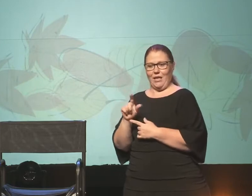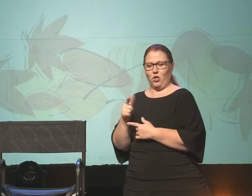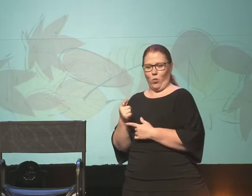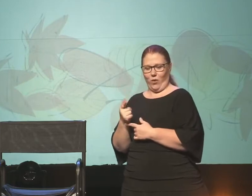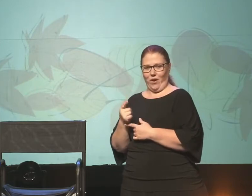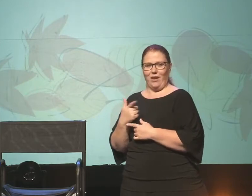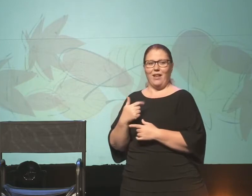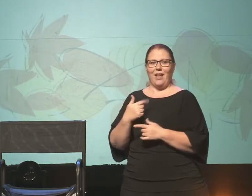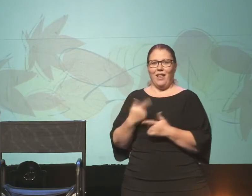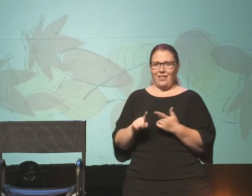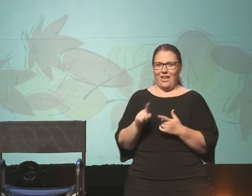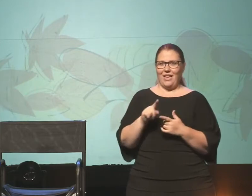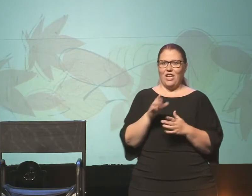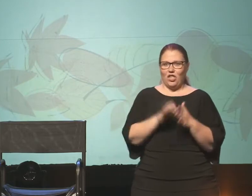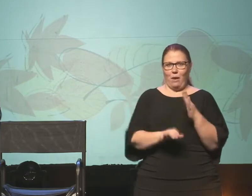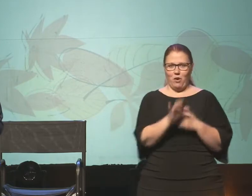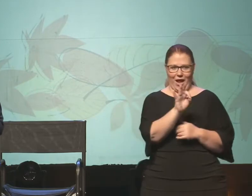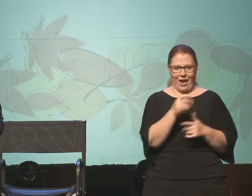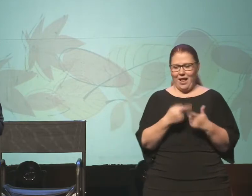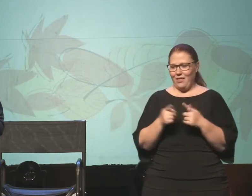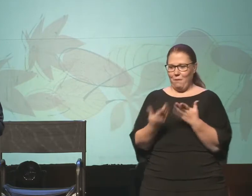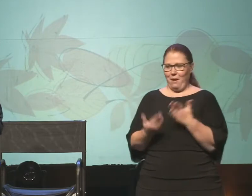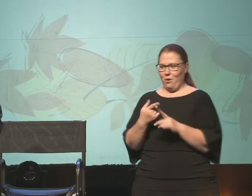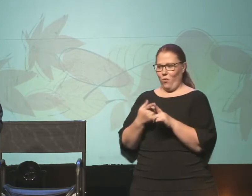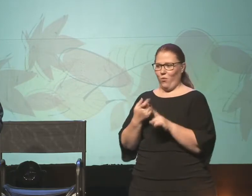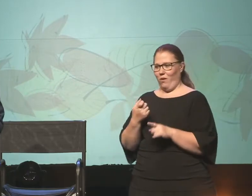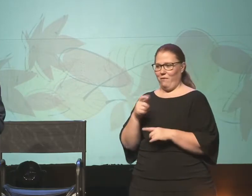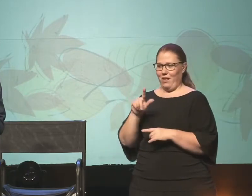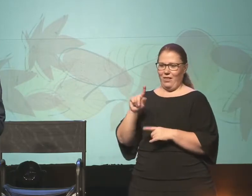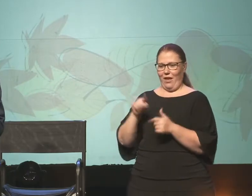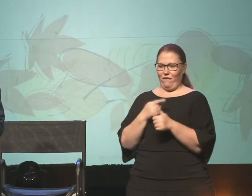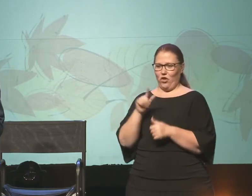and a few there, and then maybe one from 1 Thessalonians.